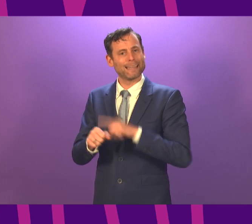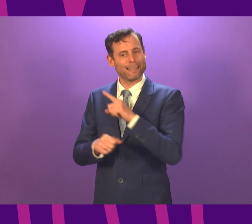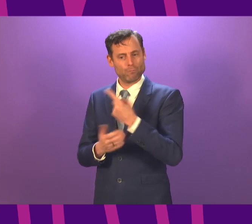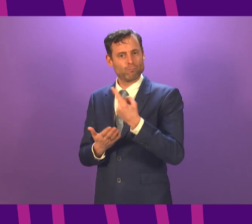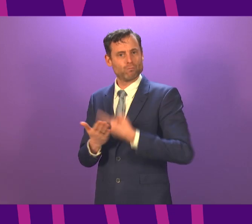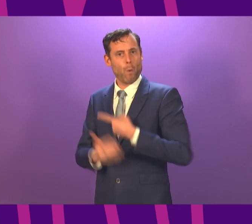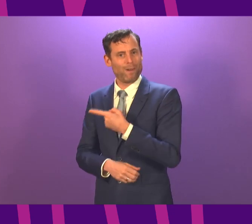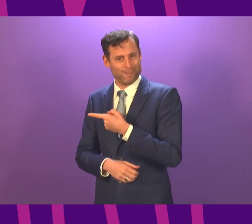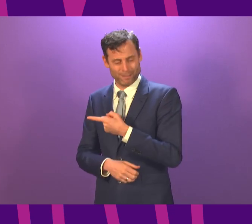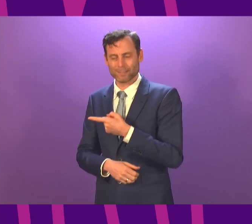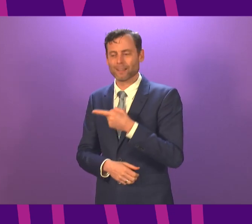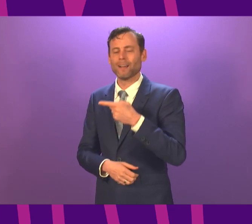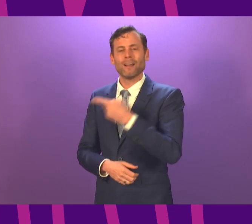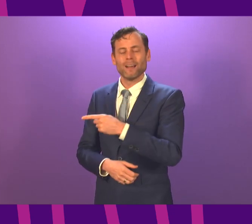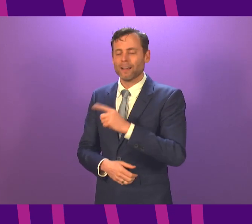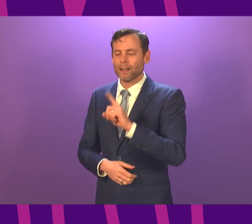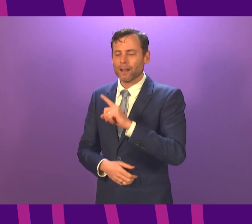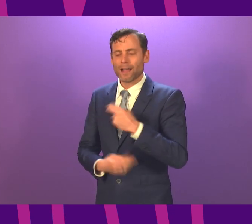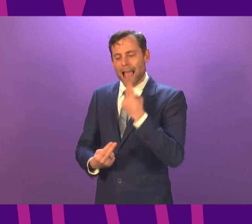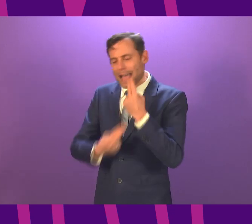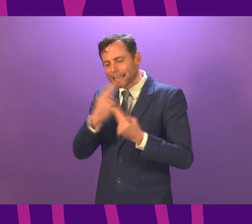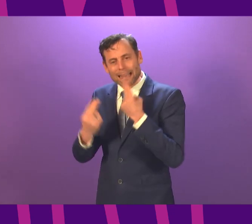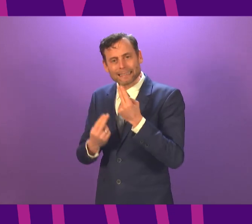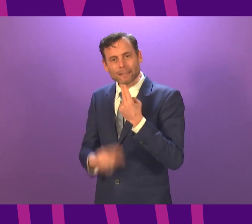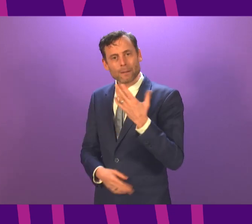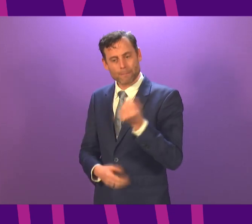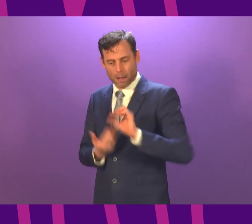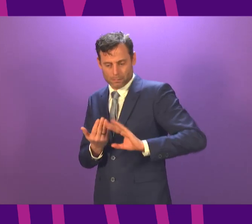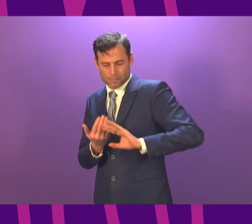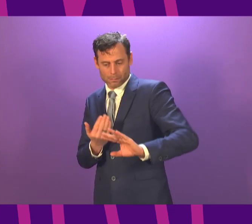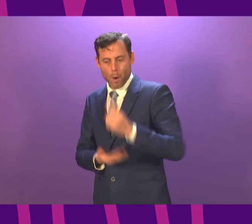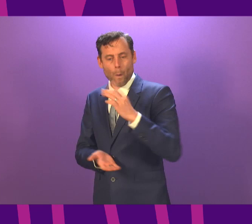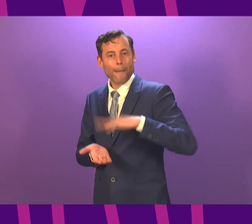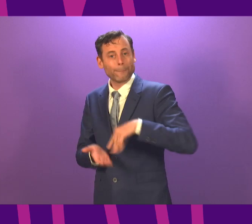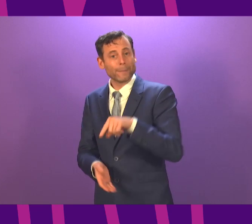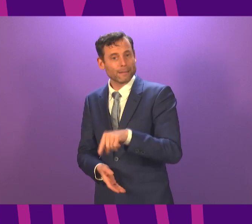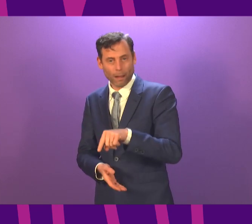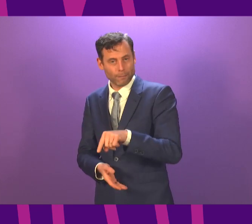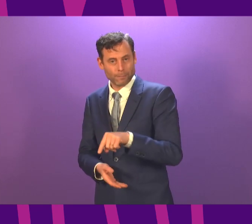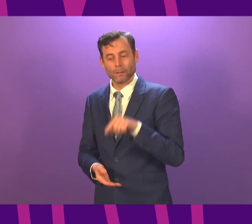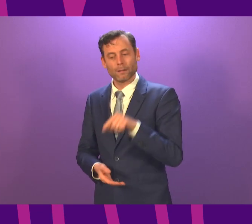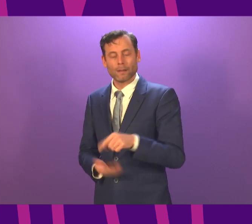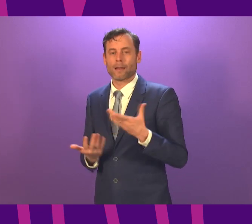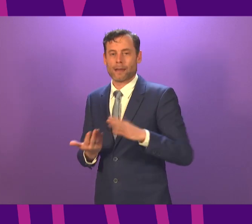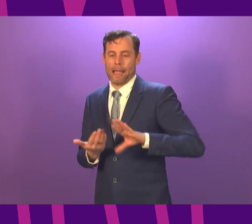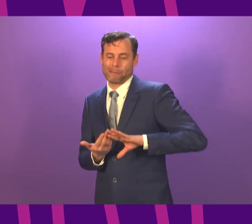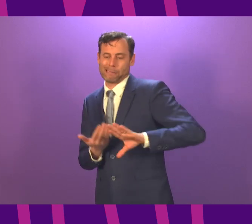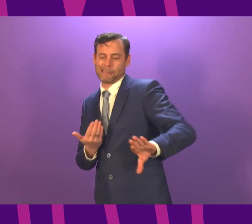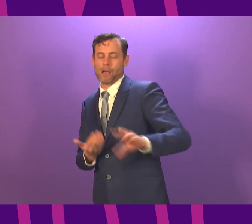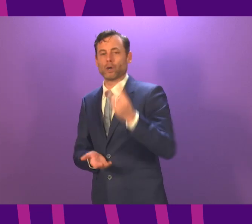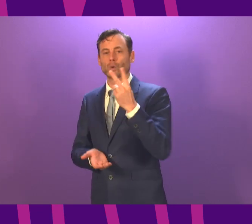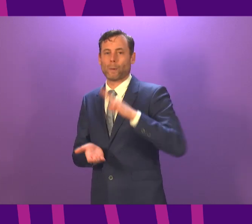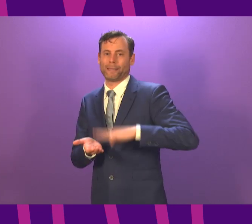exemption for workplace canteens will end, so canteens will have to ensure that employees sit two metres or more apart rather than one metre.